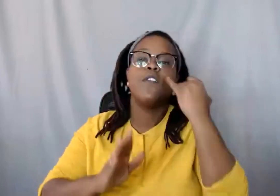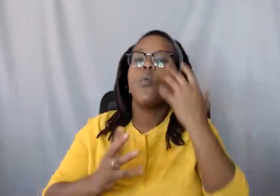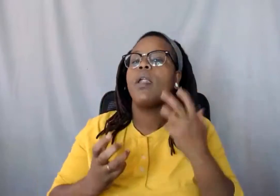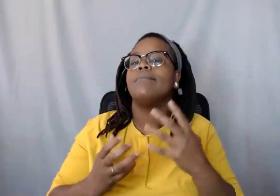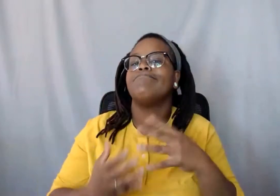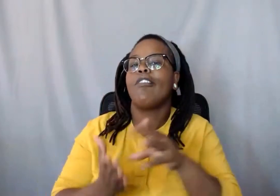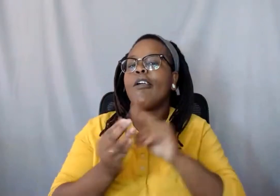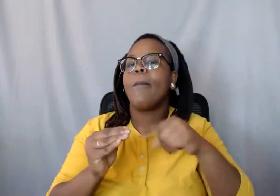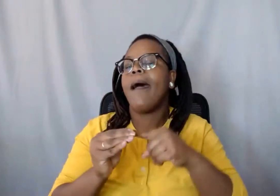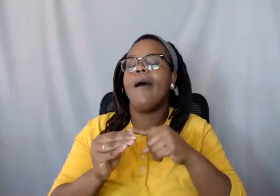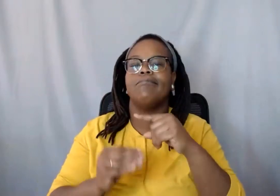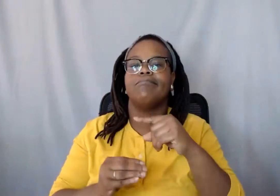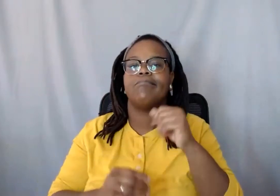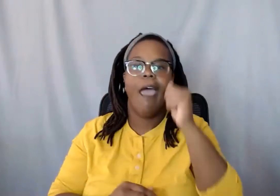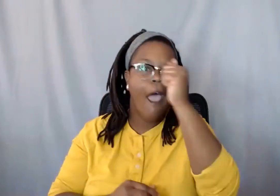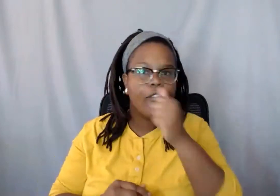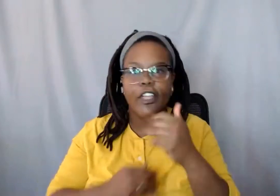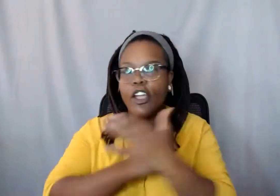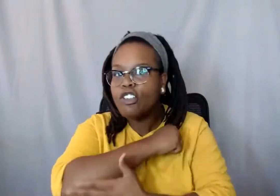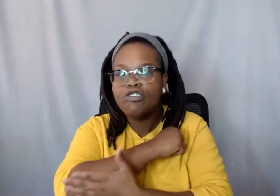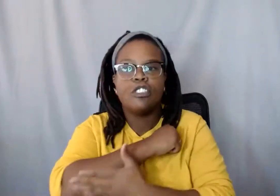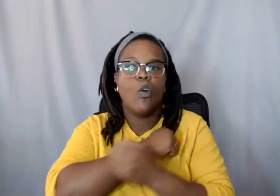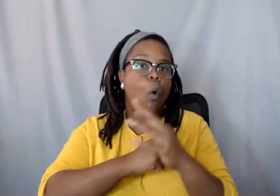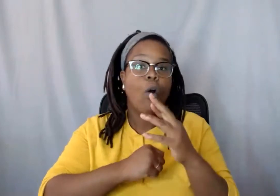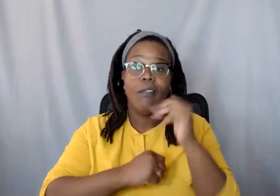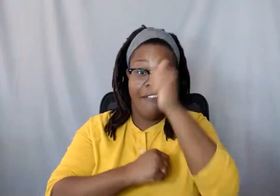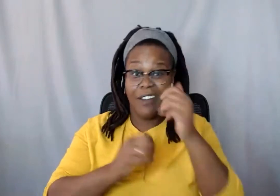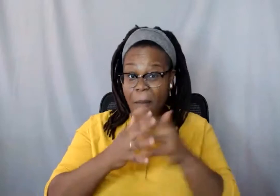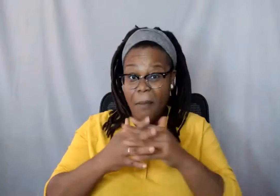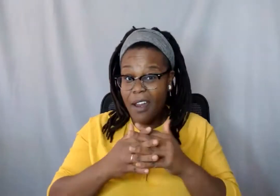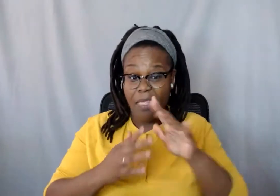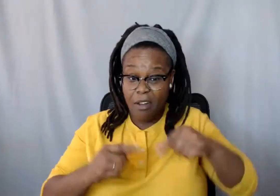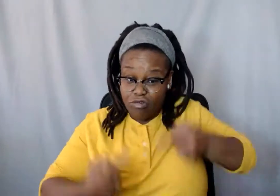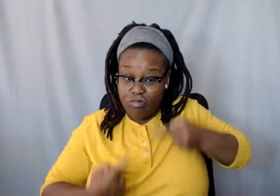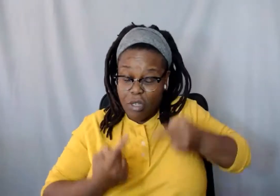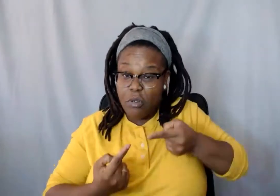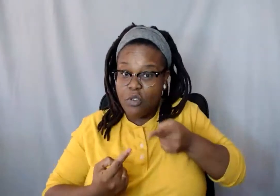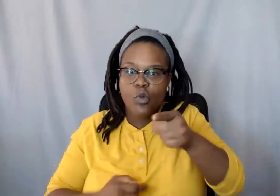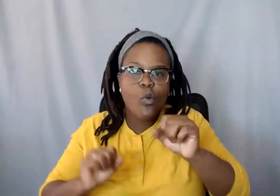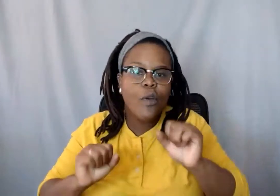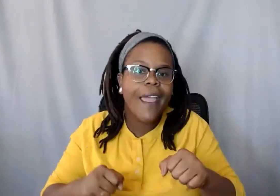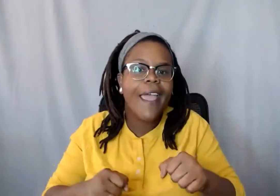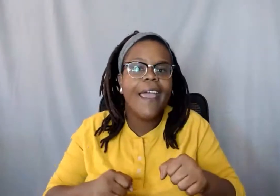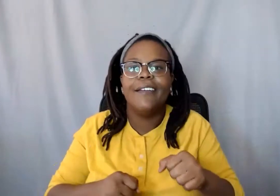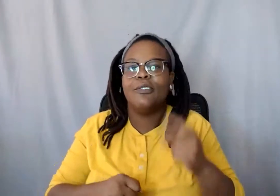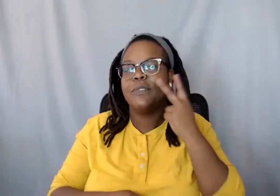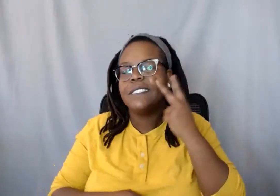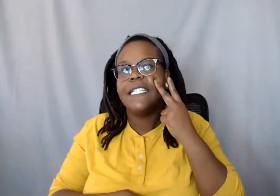If you look up history of African Americans and your struggles, you will hear, you will see the full dialogue from the beginning of the